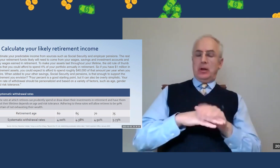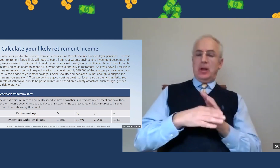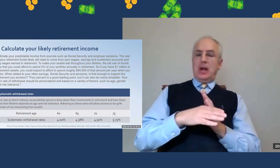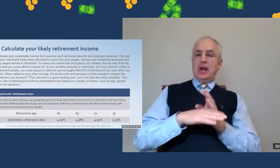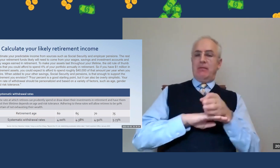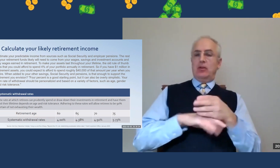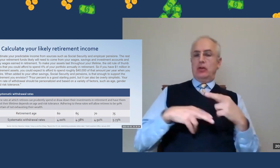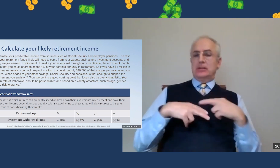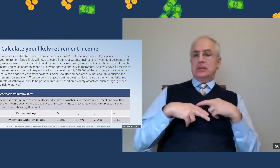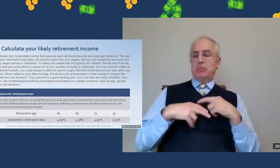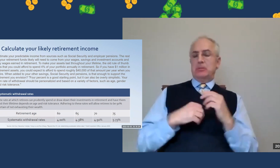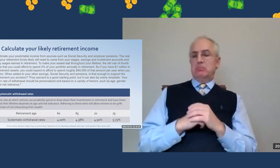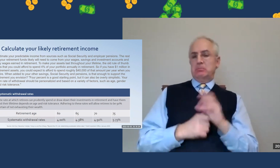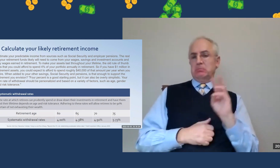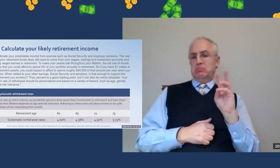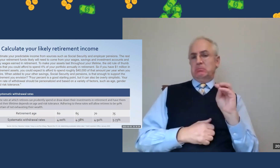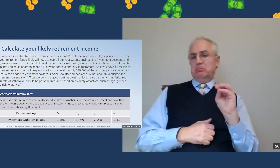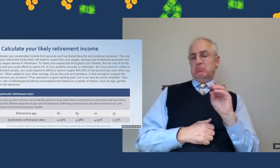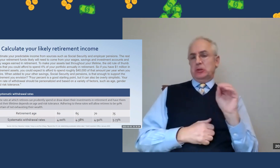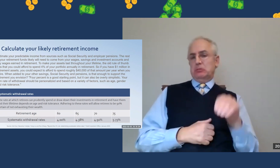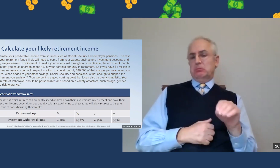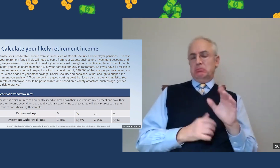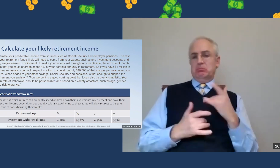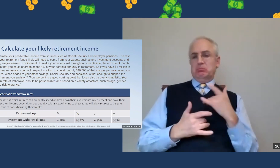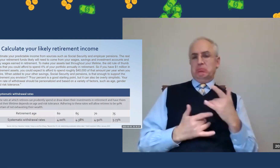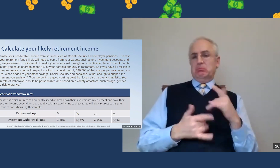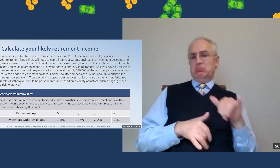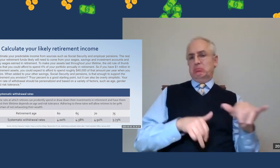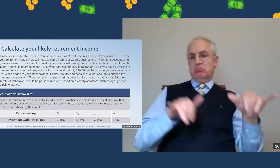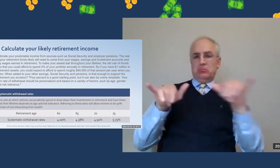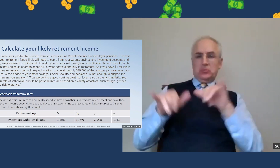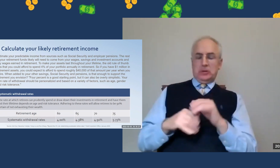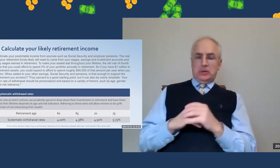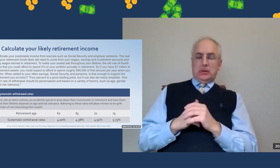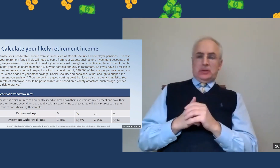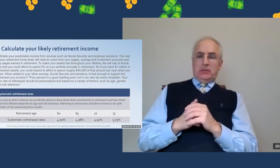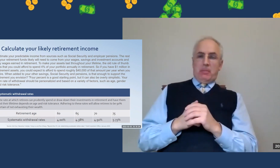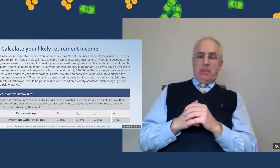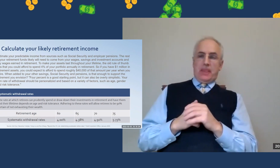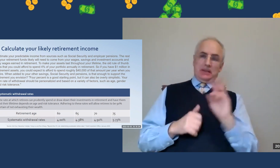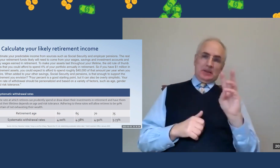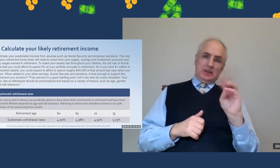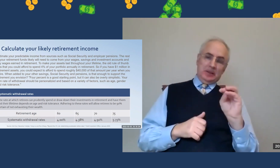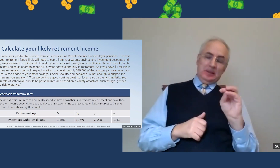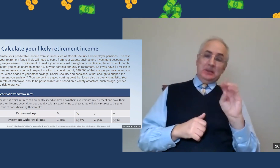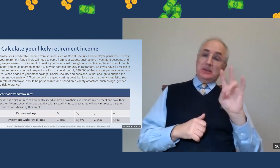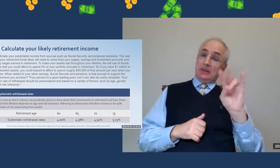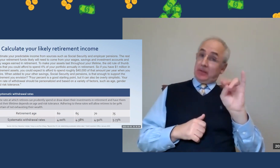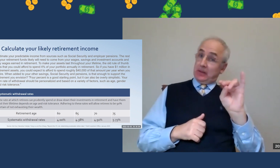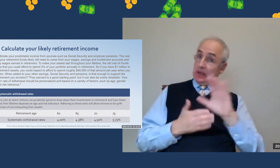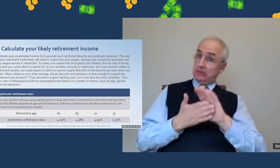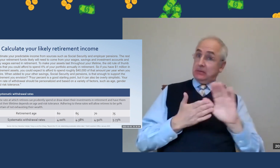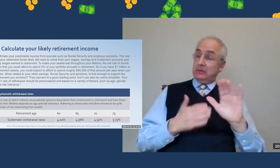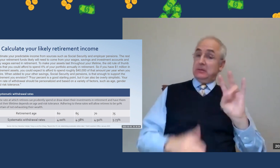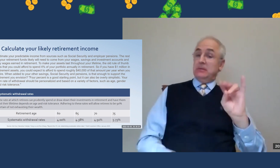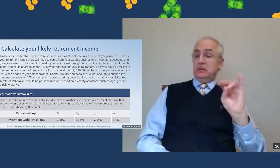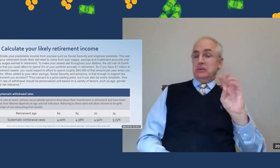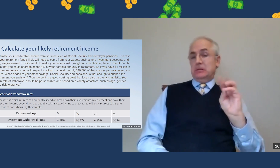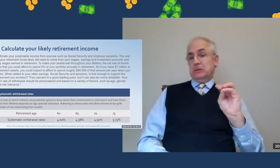earn about 60% of that amount after retiring. That's where your goal should be. 60% of the salary you're earning while you